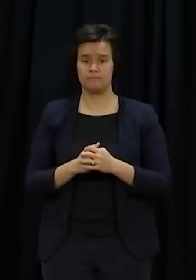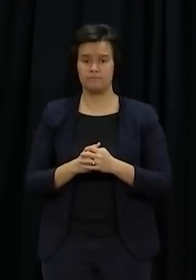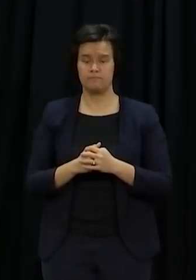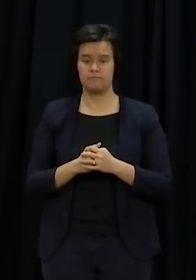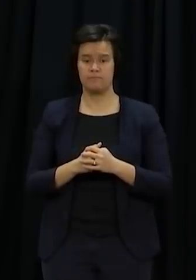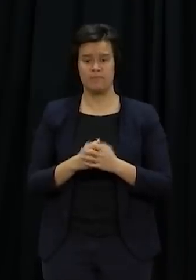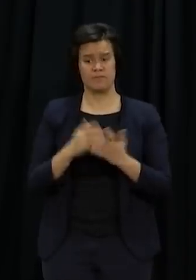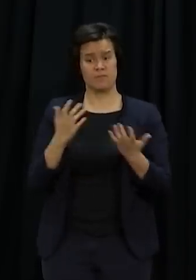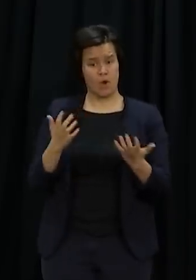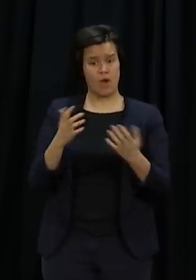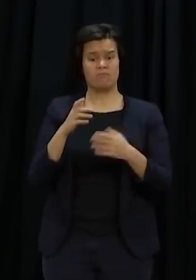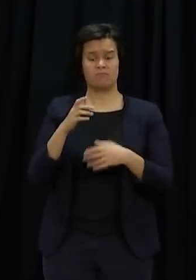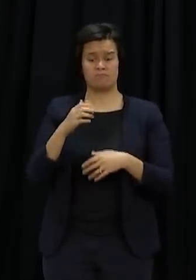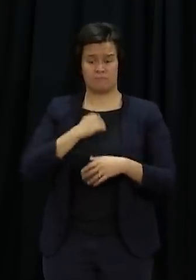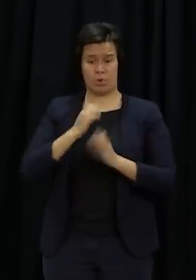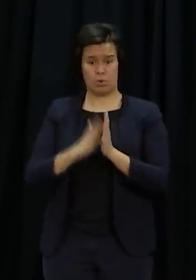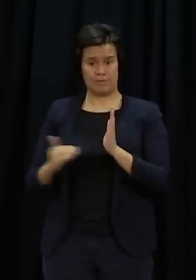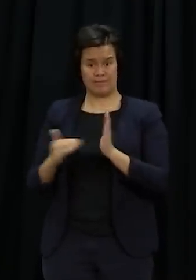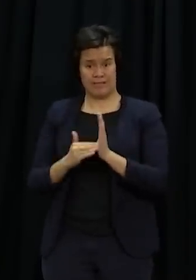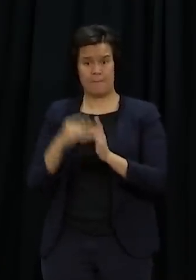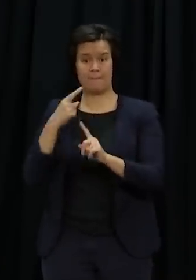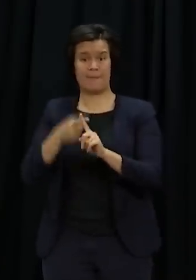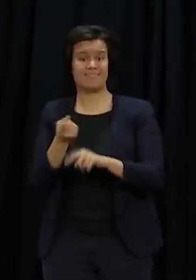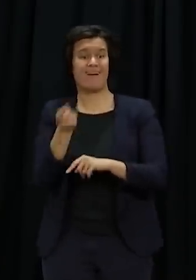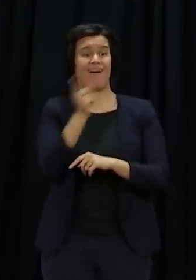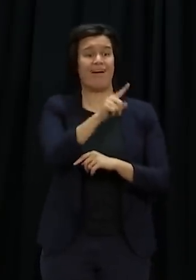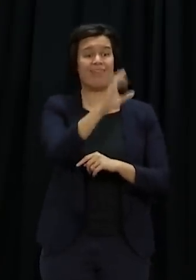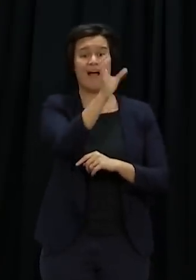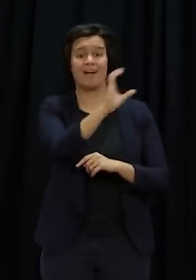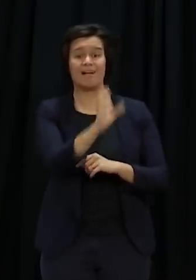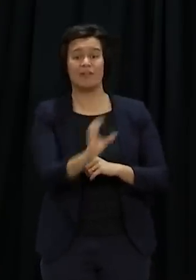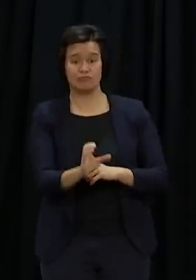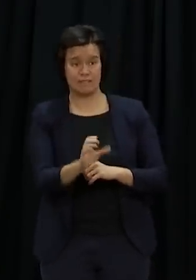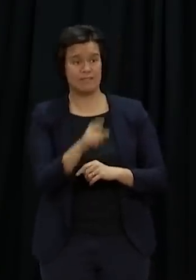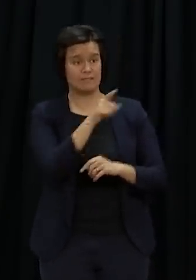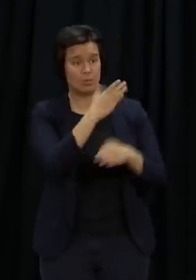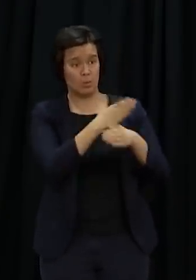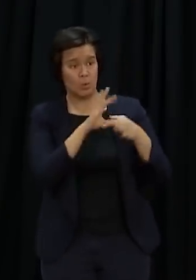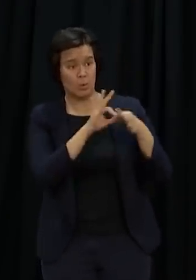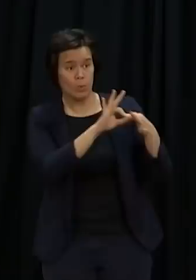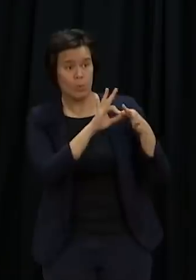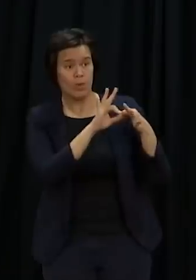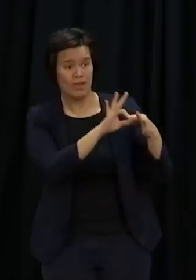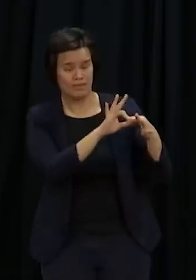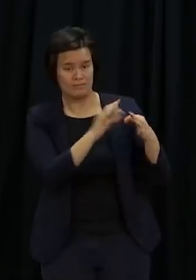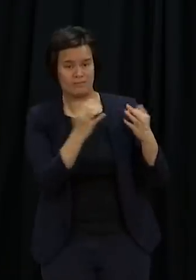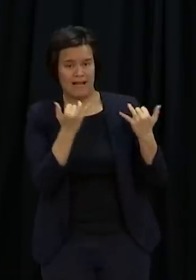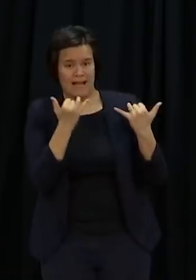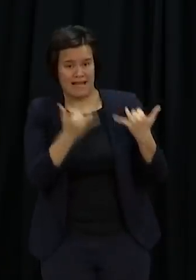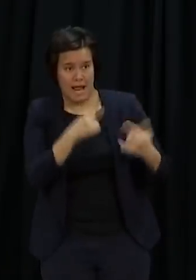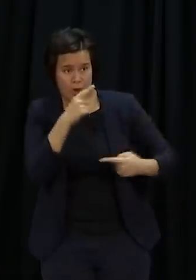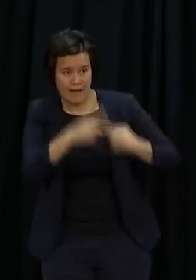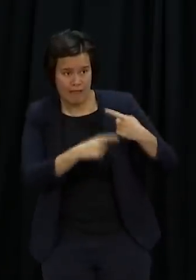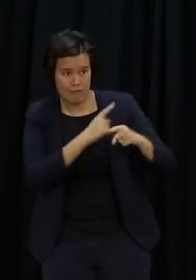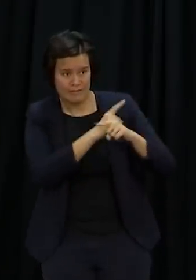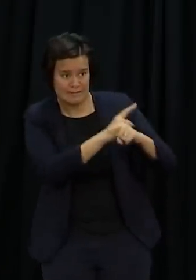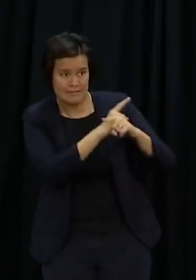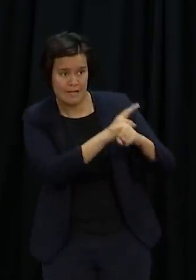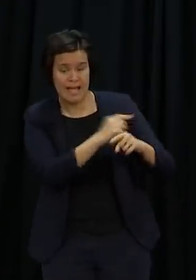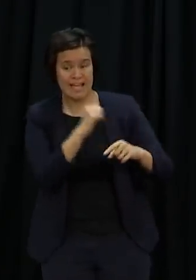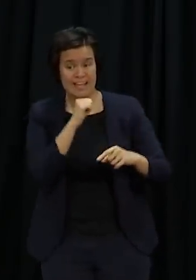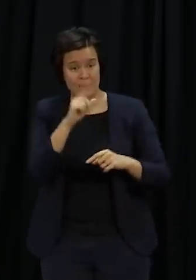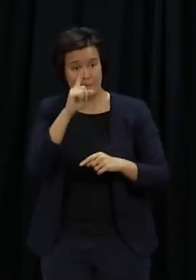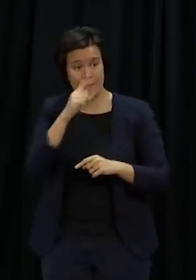in recent days are in the same situation as us. And together we will now look to see how we can support those seeking to leave